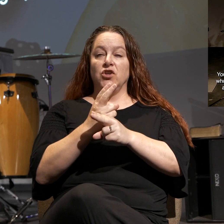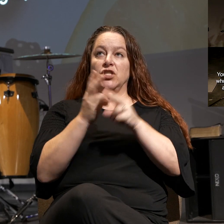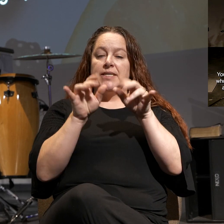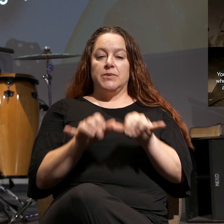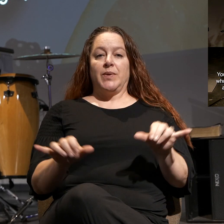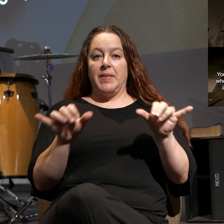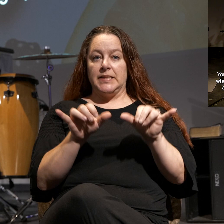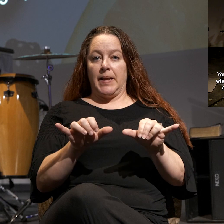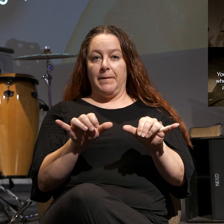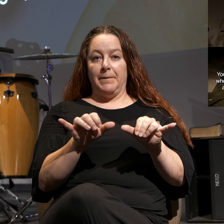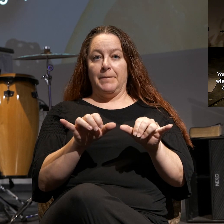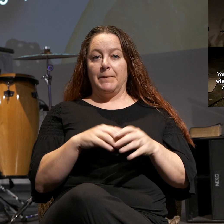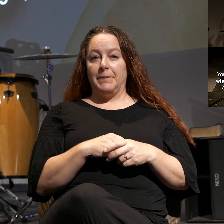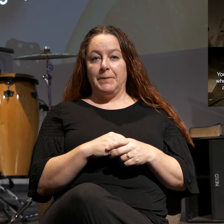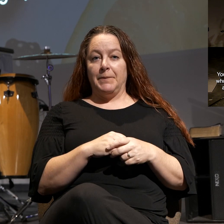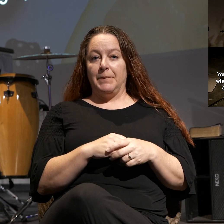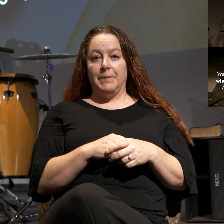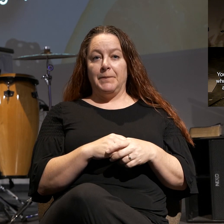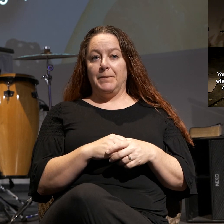same.